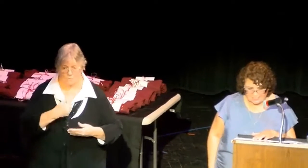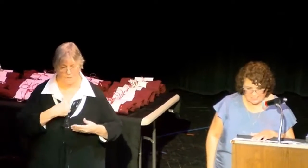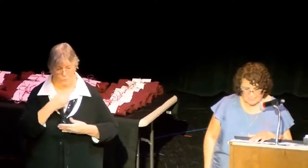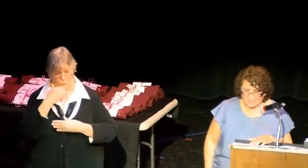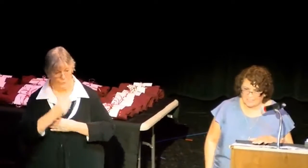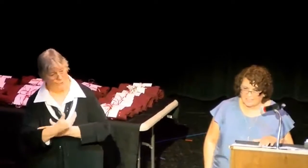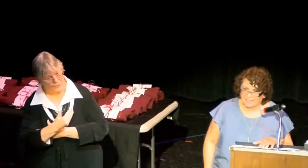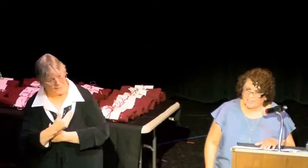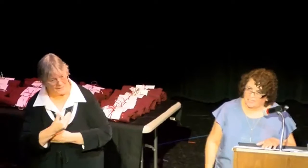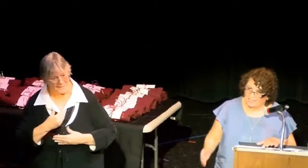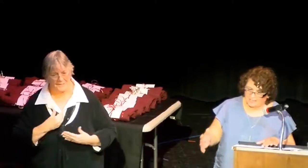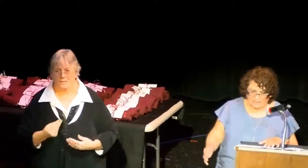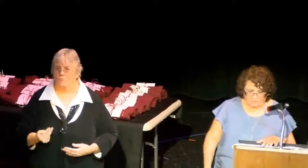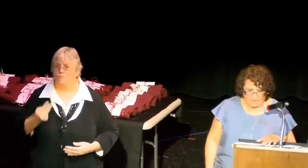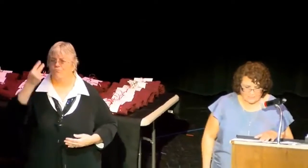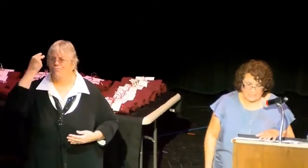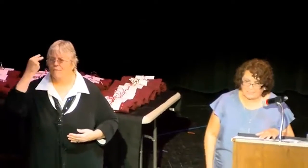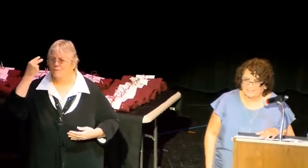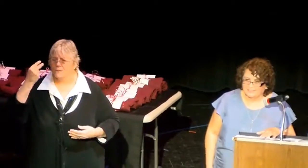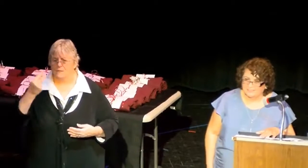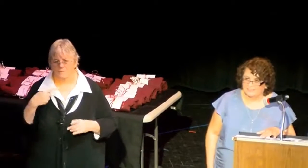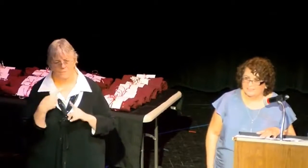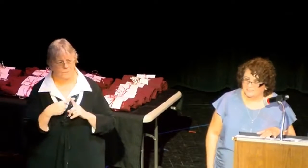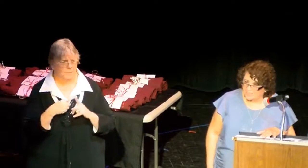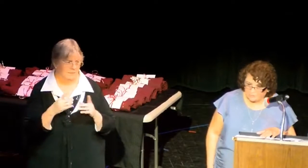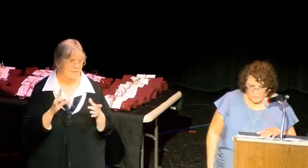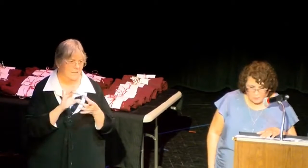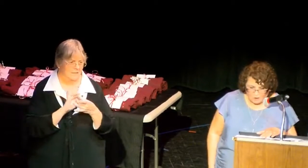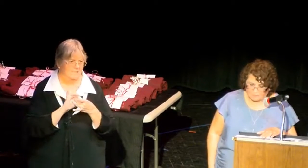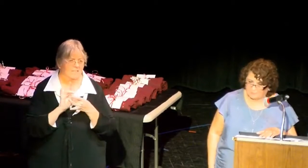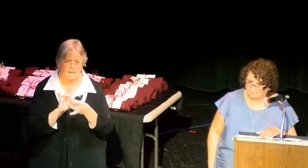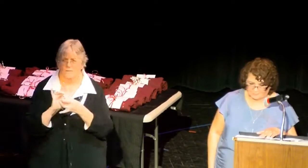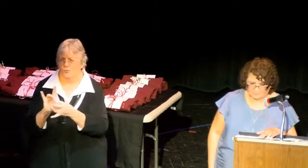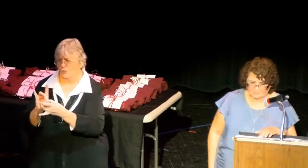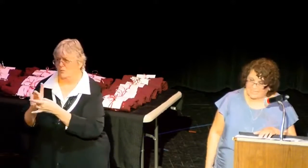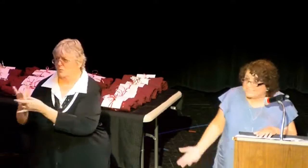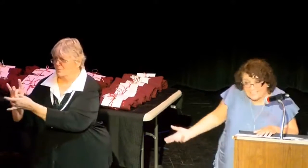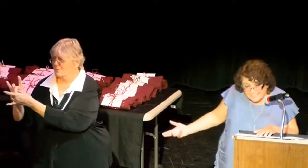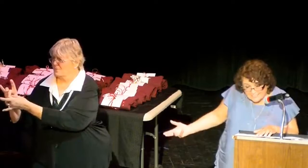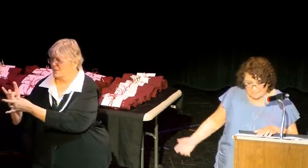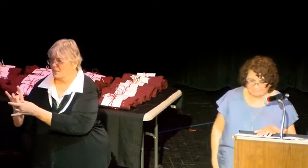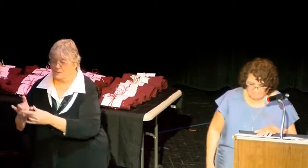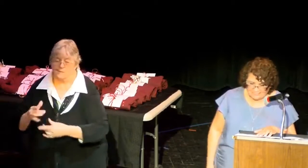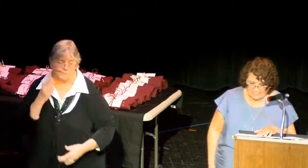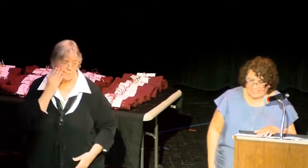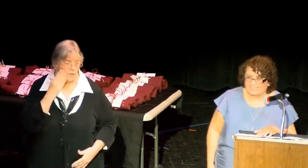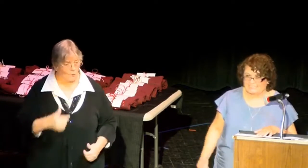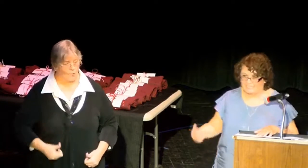connections. And finally, life will go on, as it does,